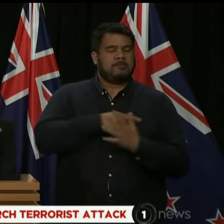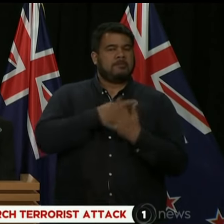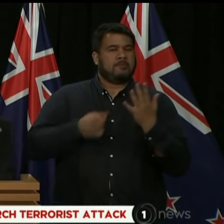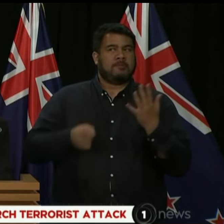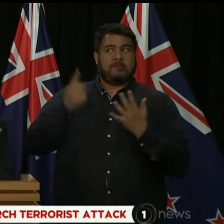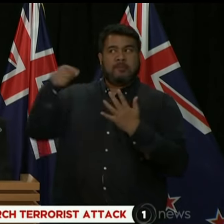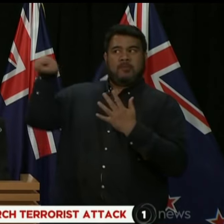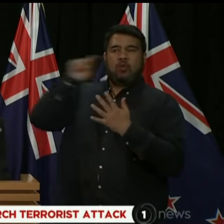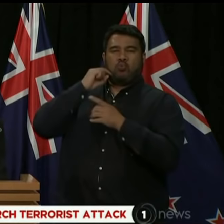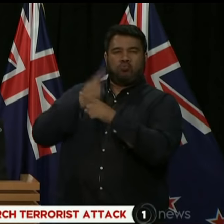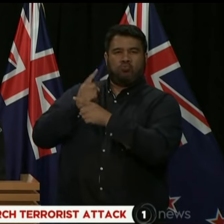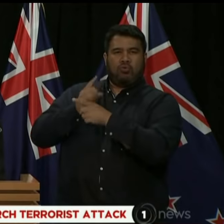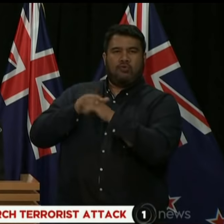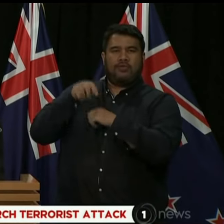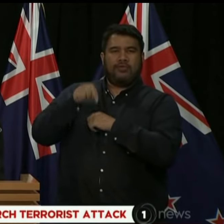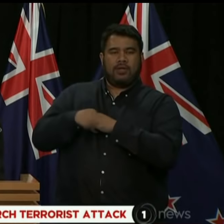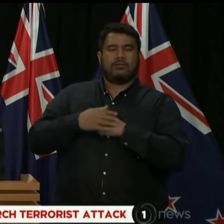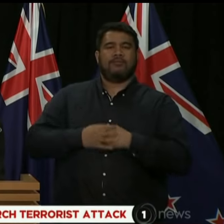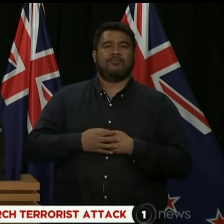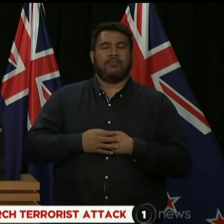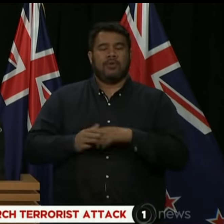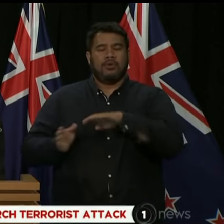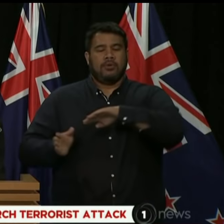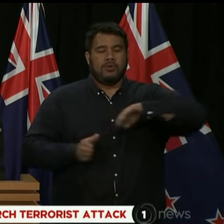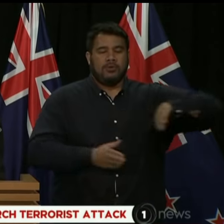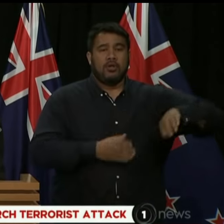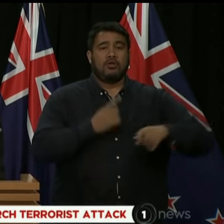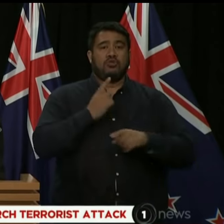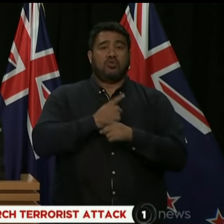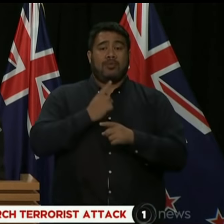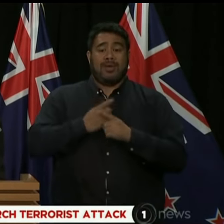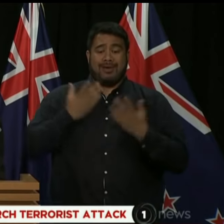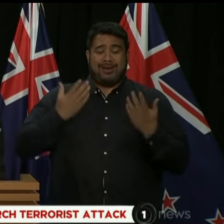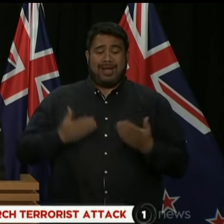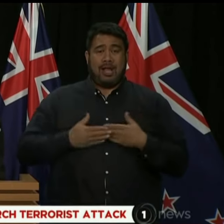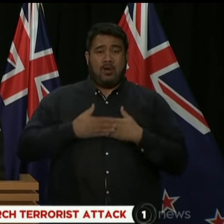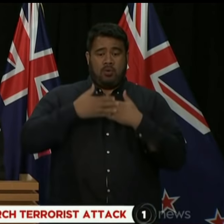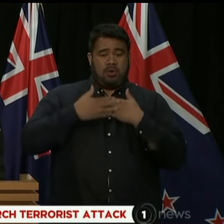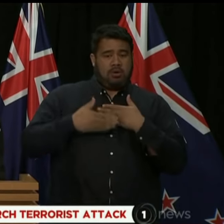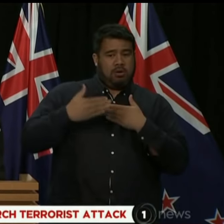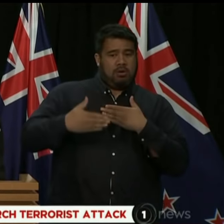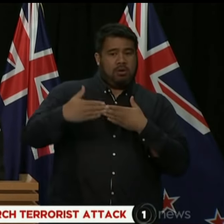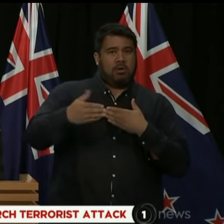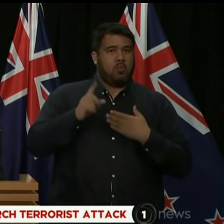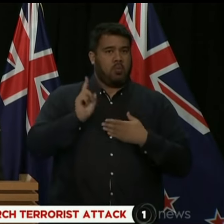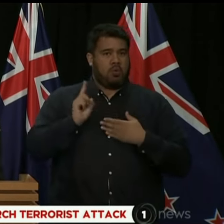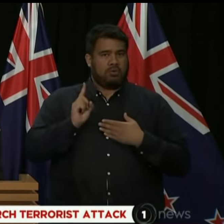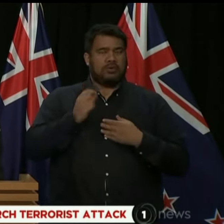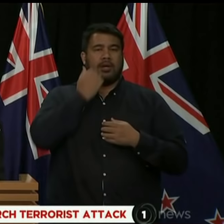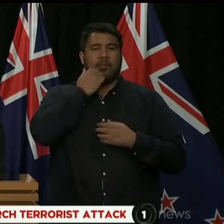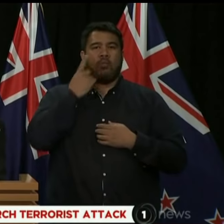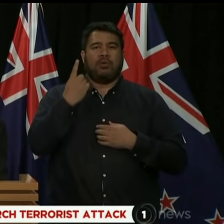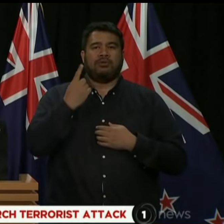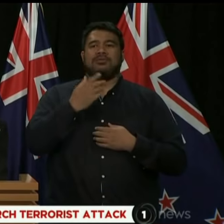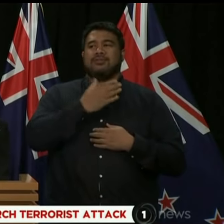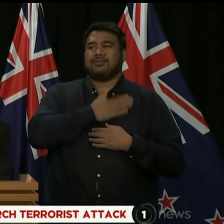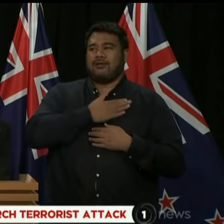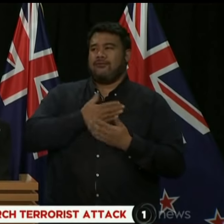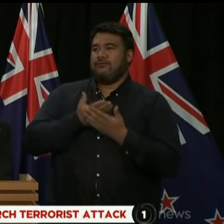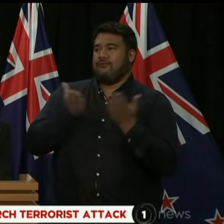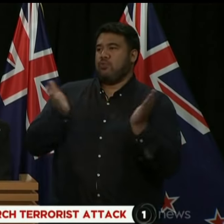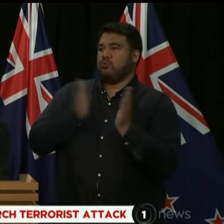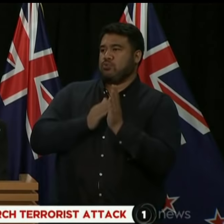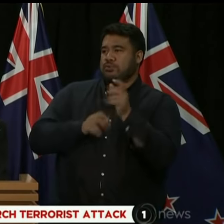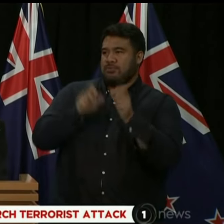over the course of the day and beyond. The safety of New Zealanders is our highest priority. New